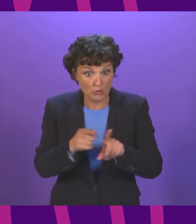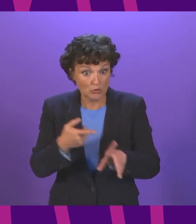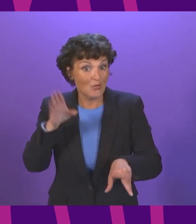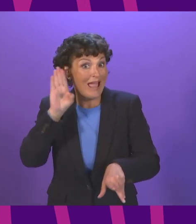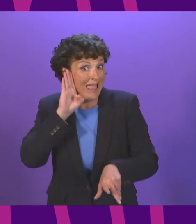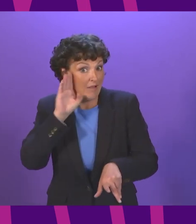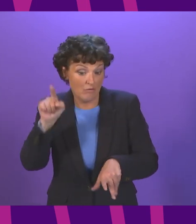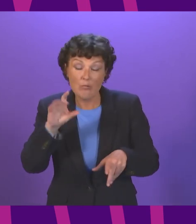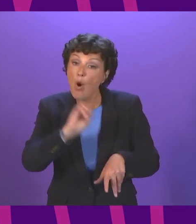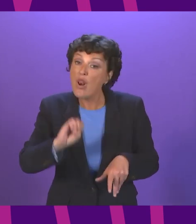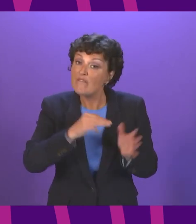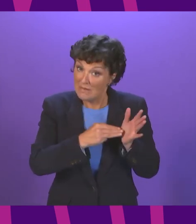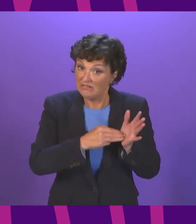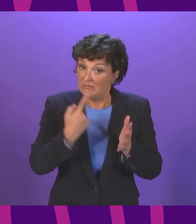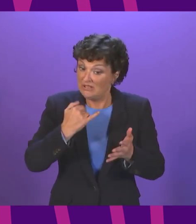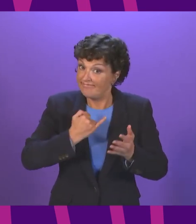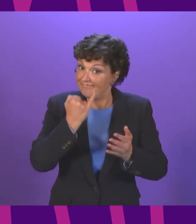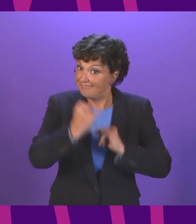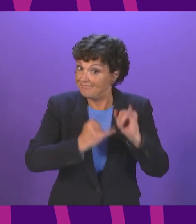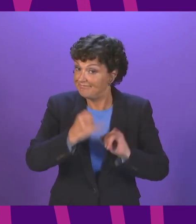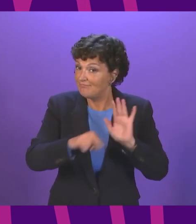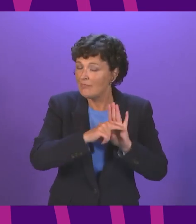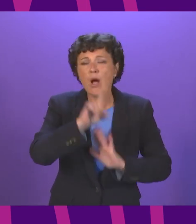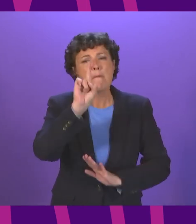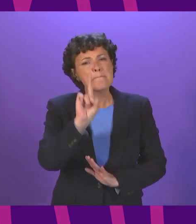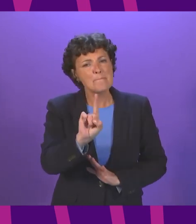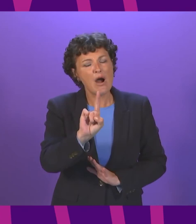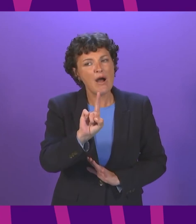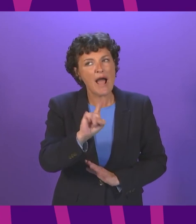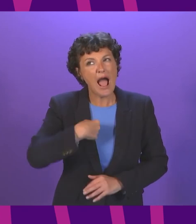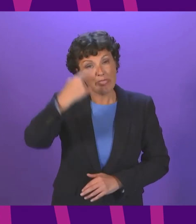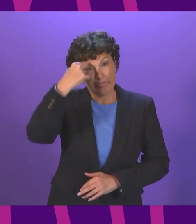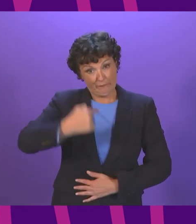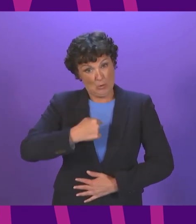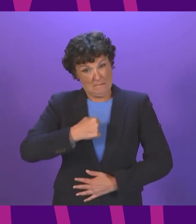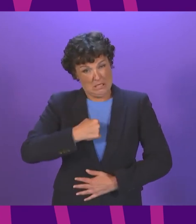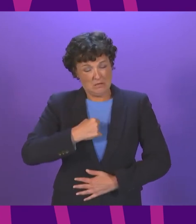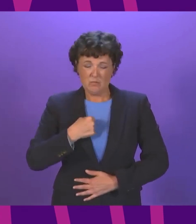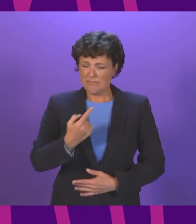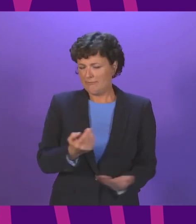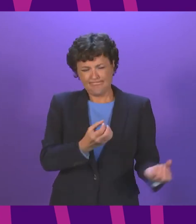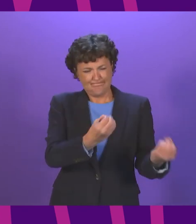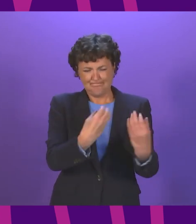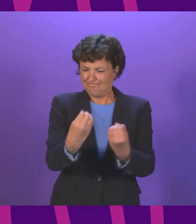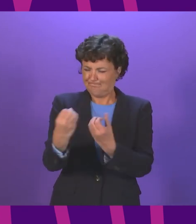Mundell but I think what these comments rather ignore in all of the